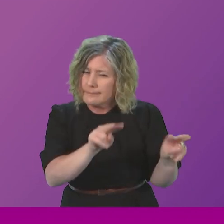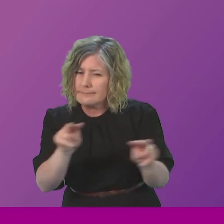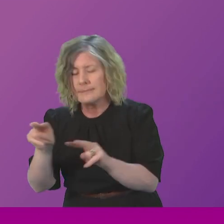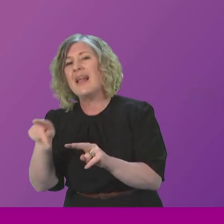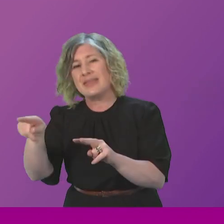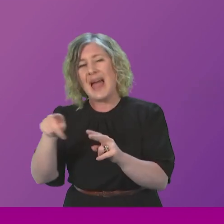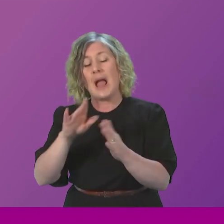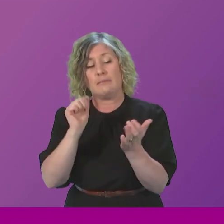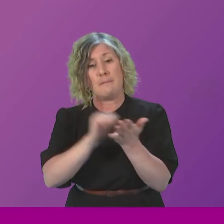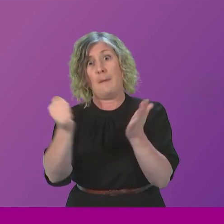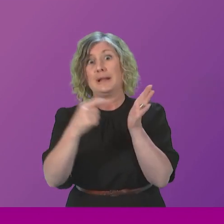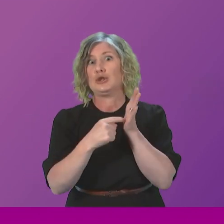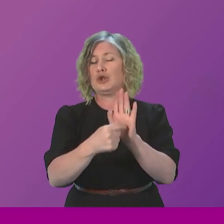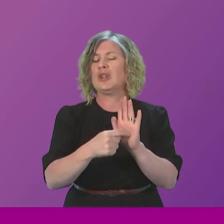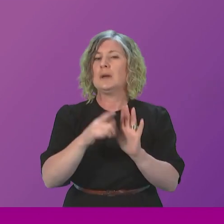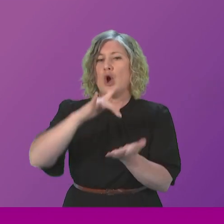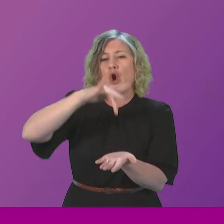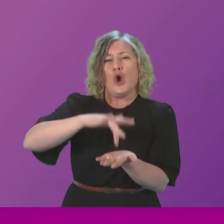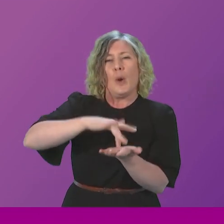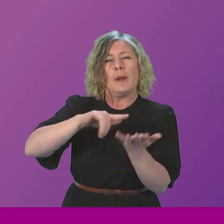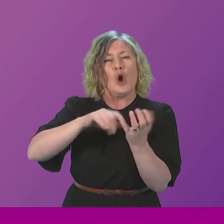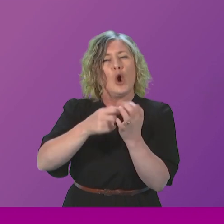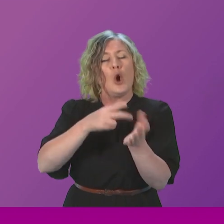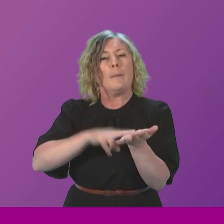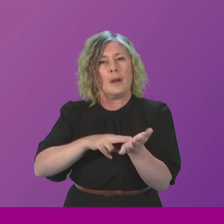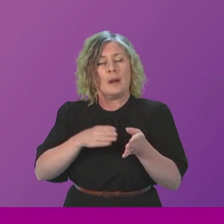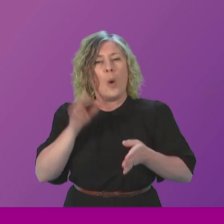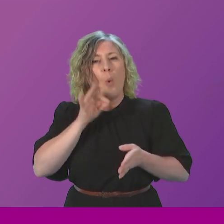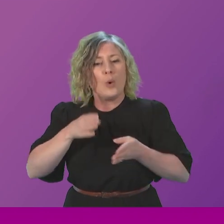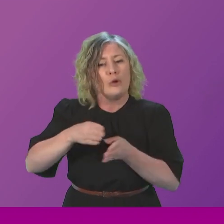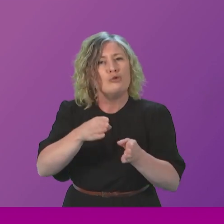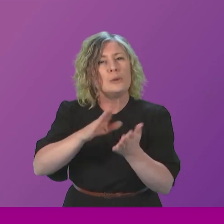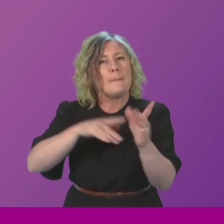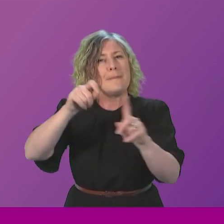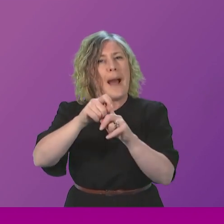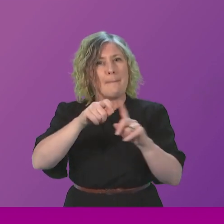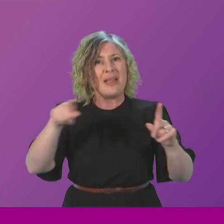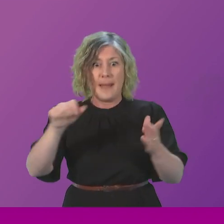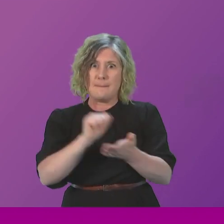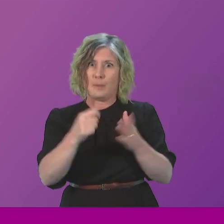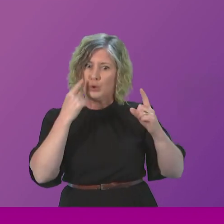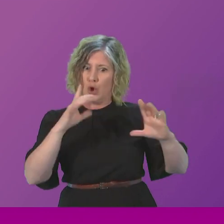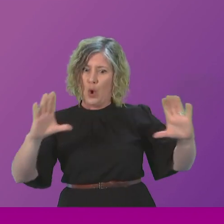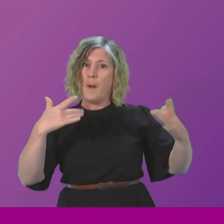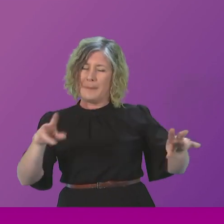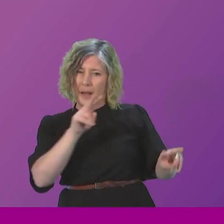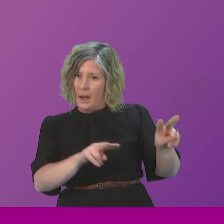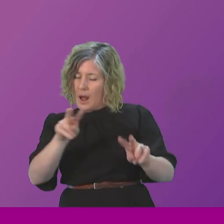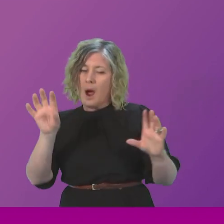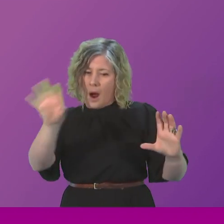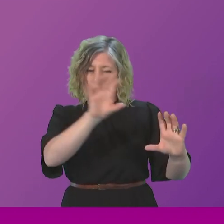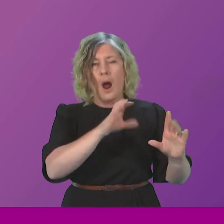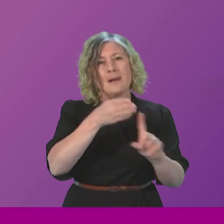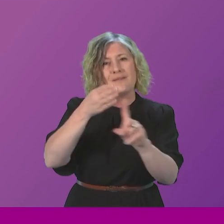route map. That outlines how we intend to invest in the water, in the Scottish water environment. So we have a number of